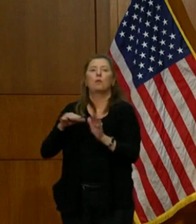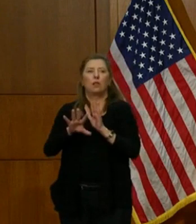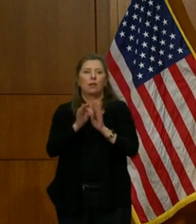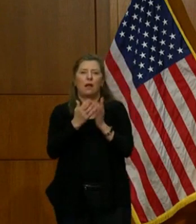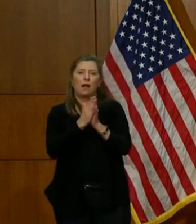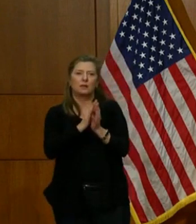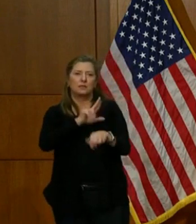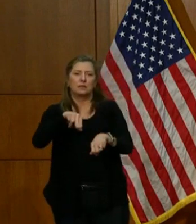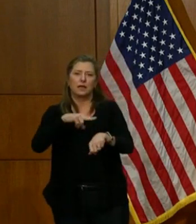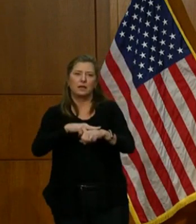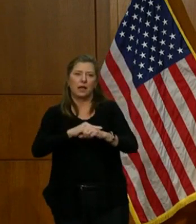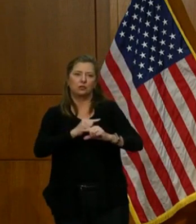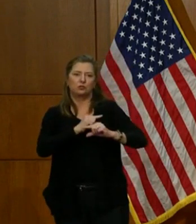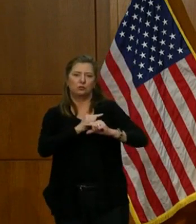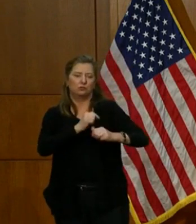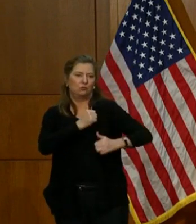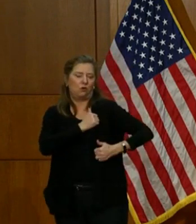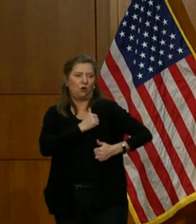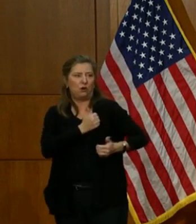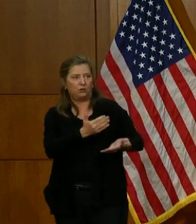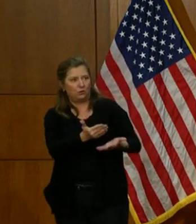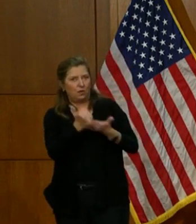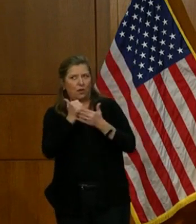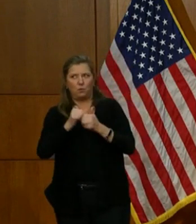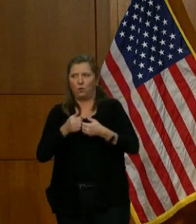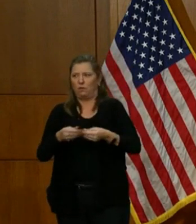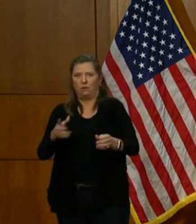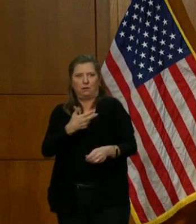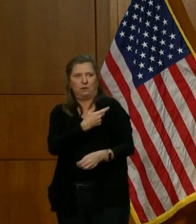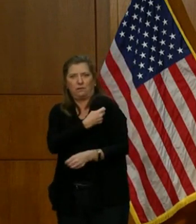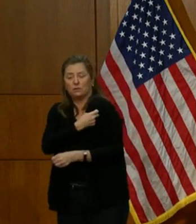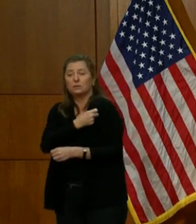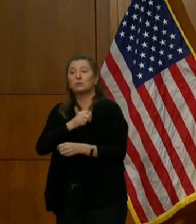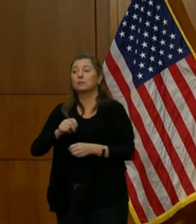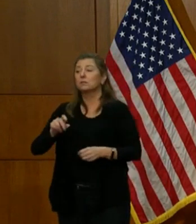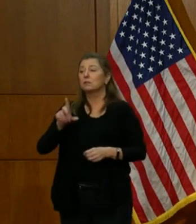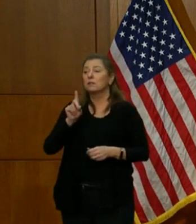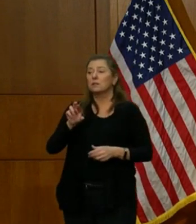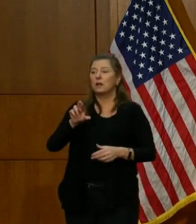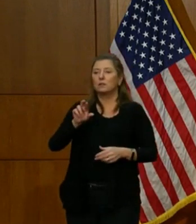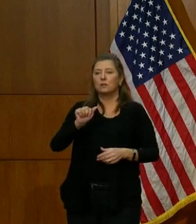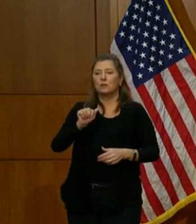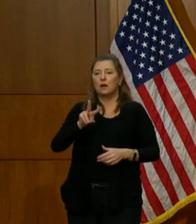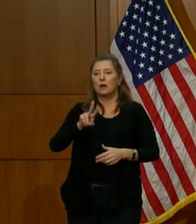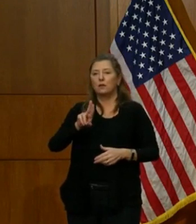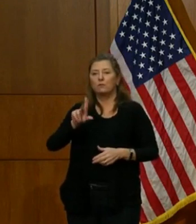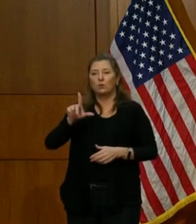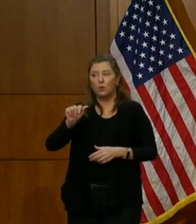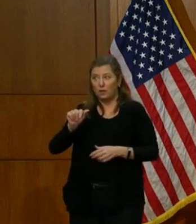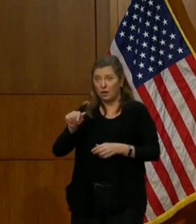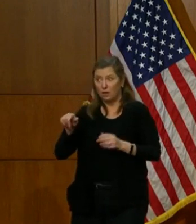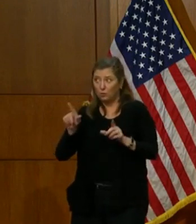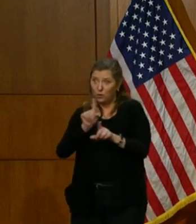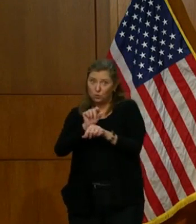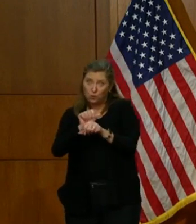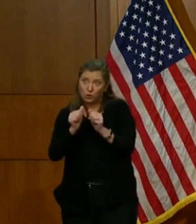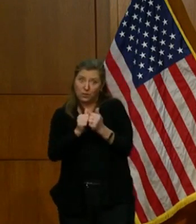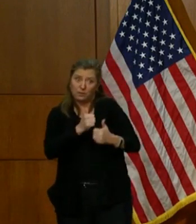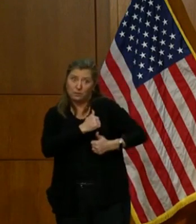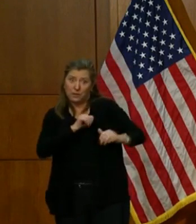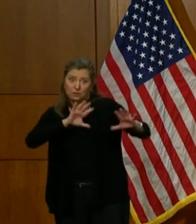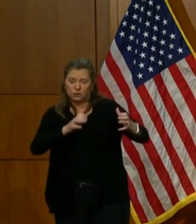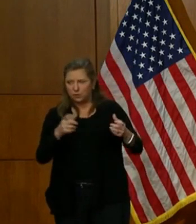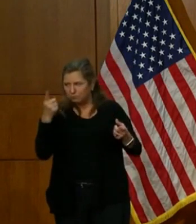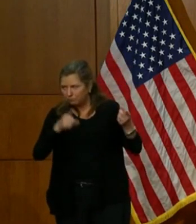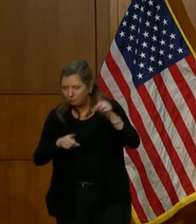to help with vaccinations. And Dr. Avula and this team will work with our military team to help coordinate